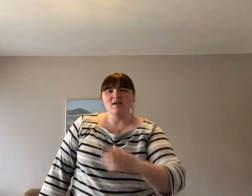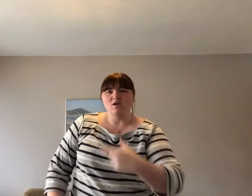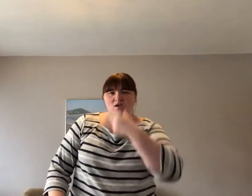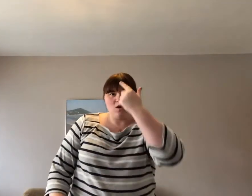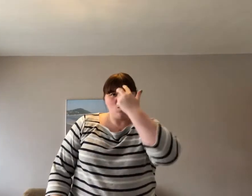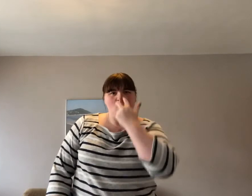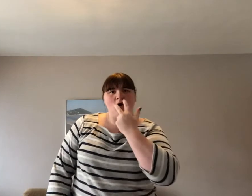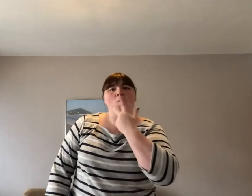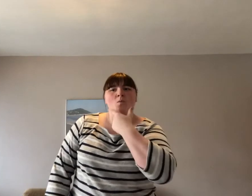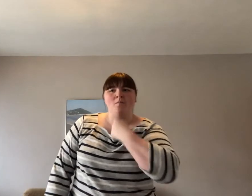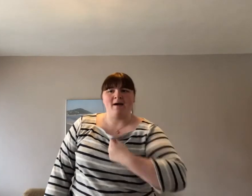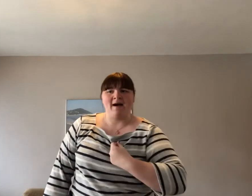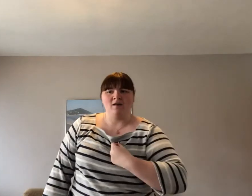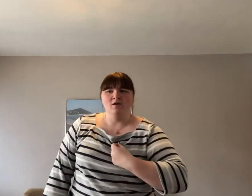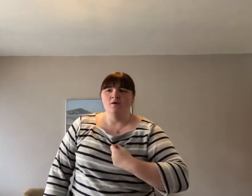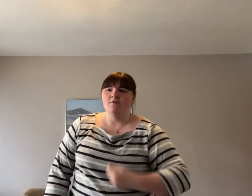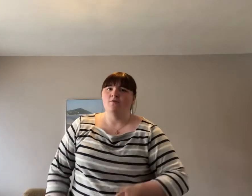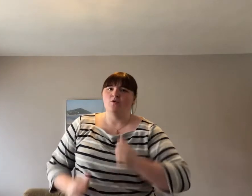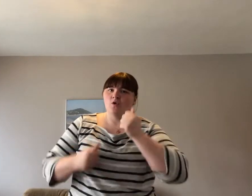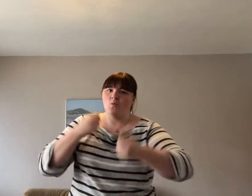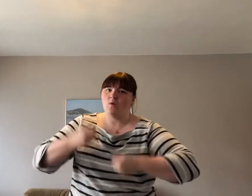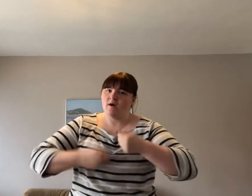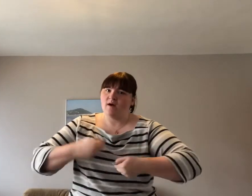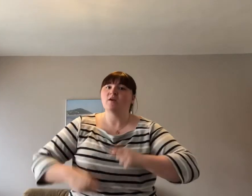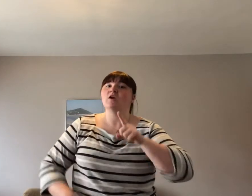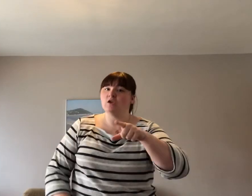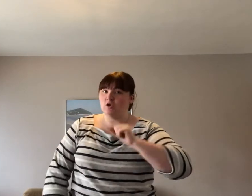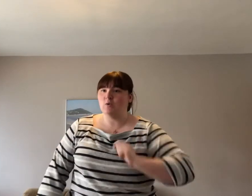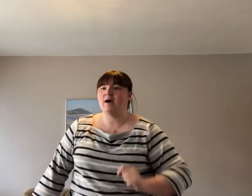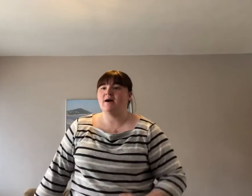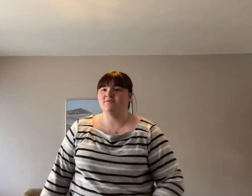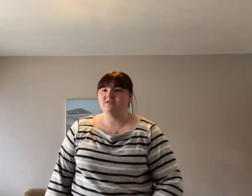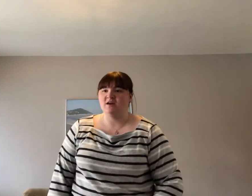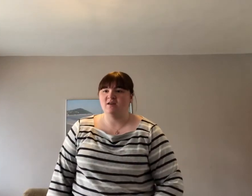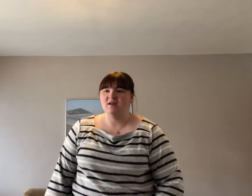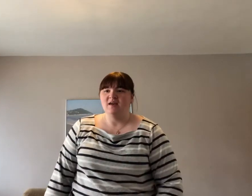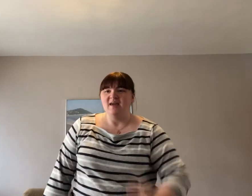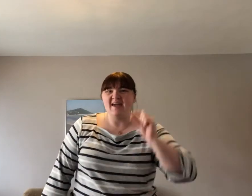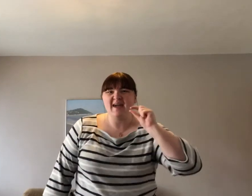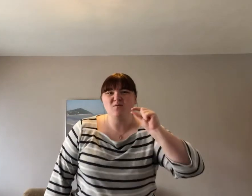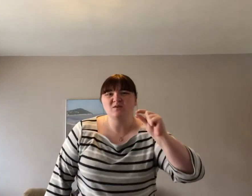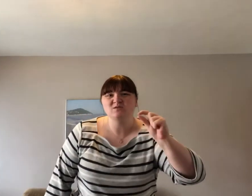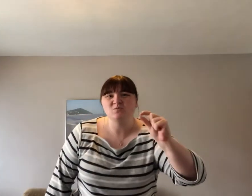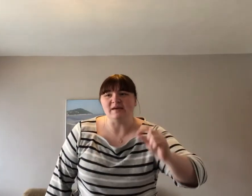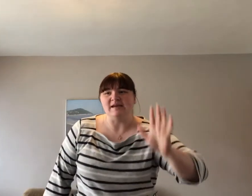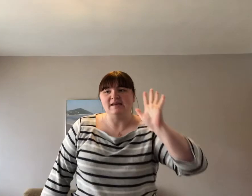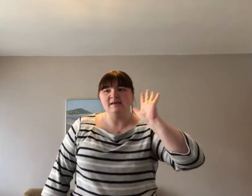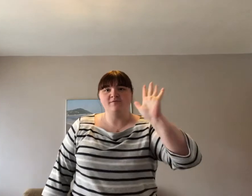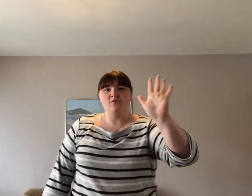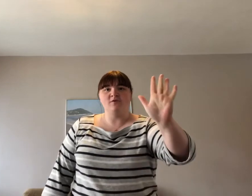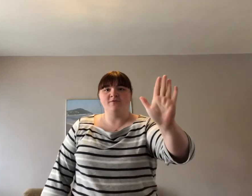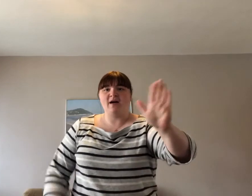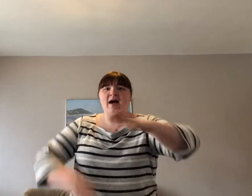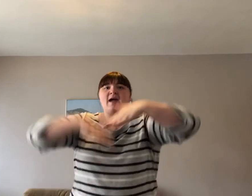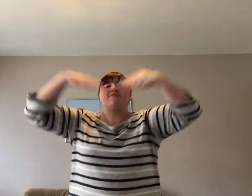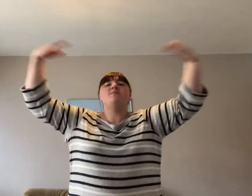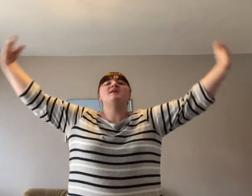you old man, for the work you have done. It was weeny for five, but